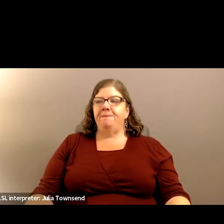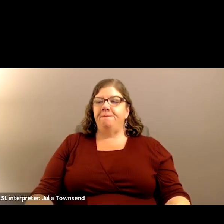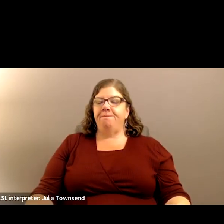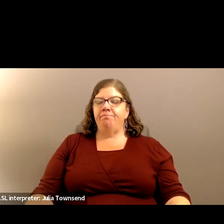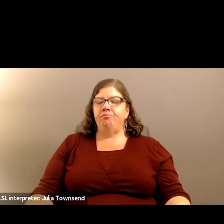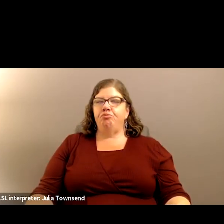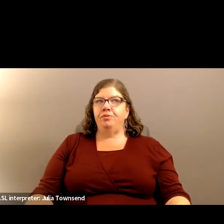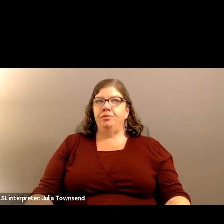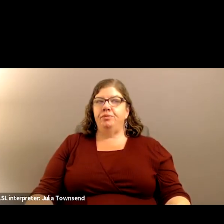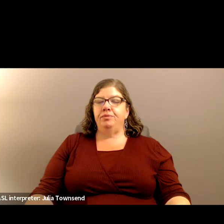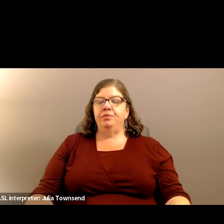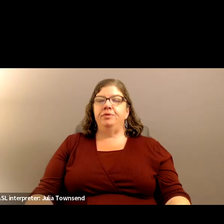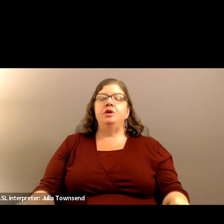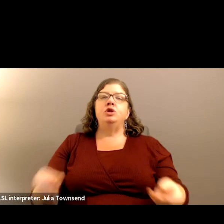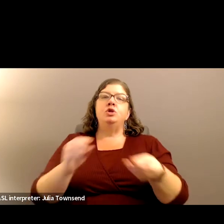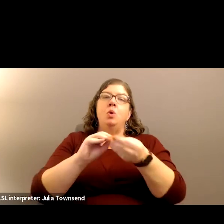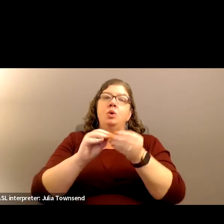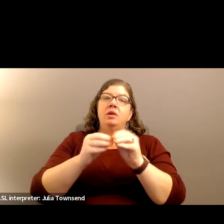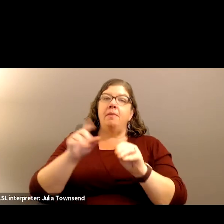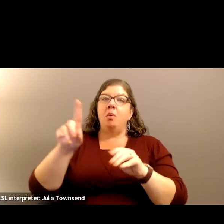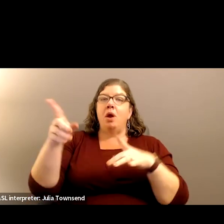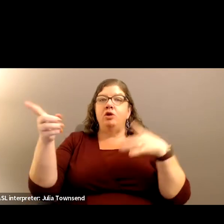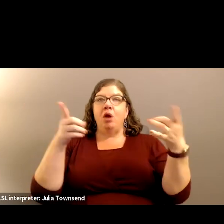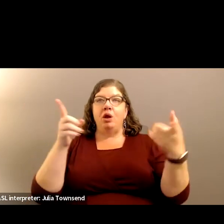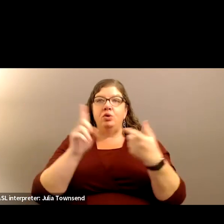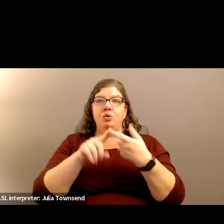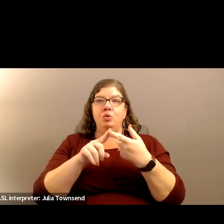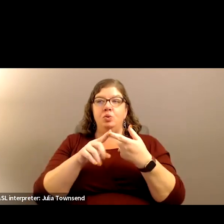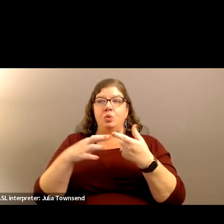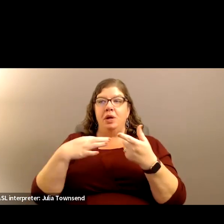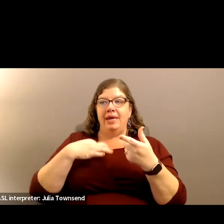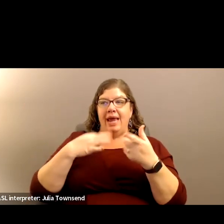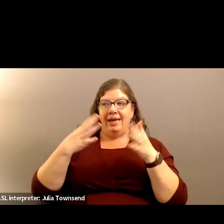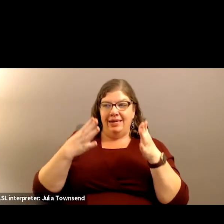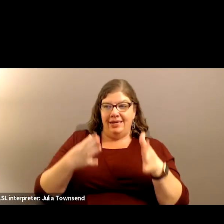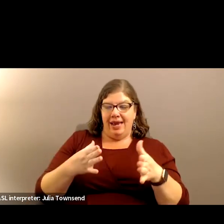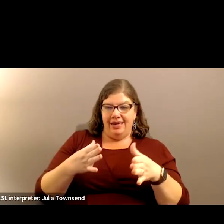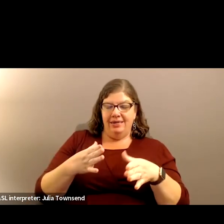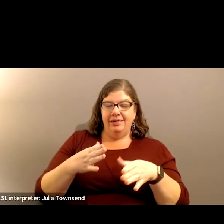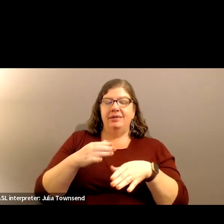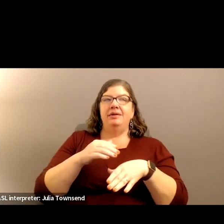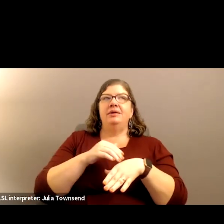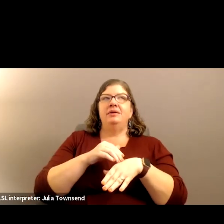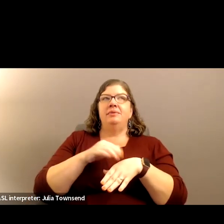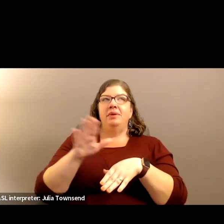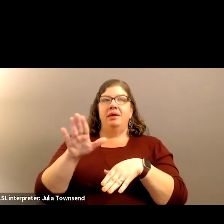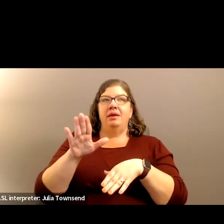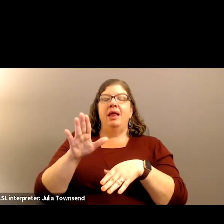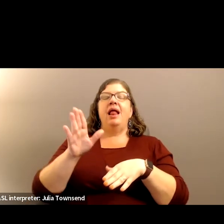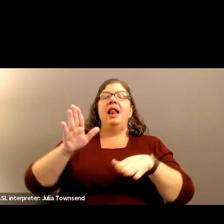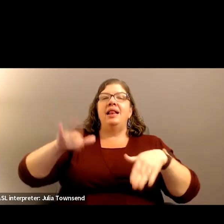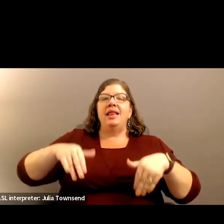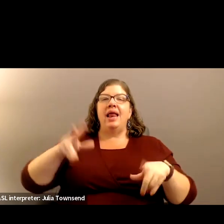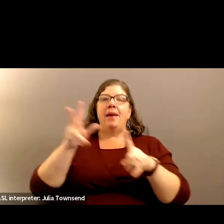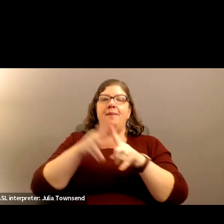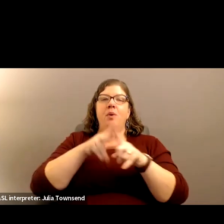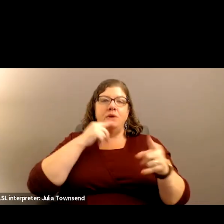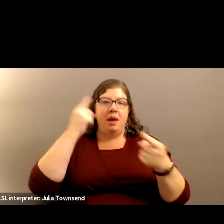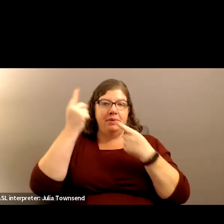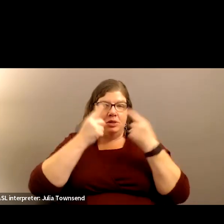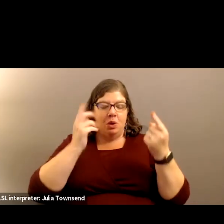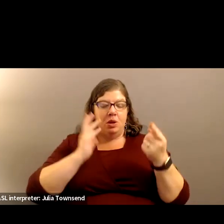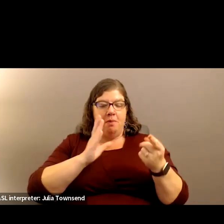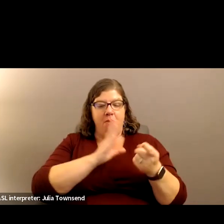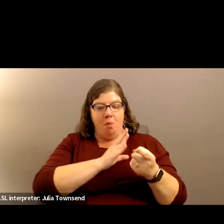We say we won't. The number one. So number one, directions to candidate. Submit an application. Late applications will not be considered. However, the board